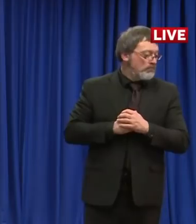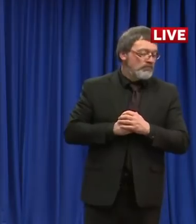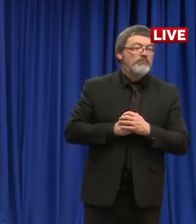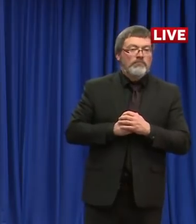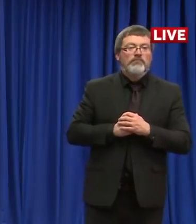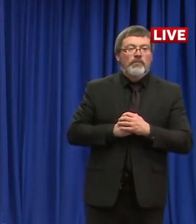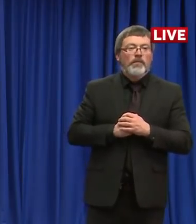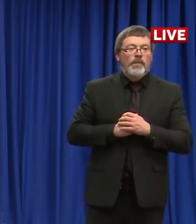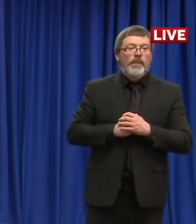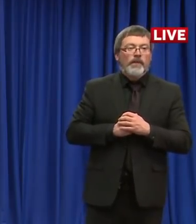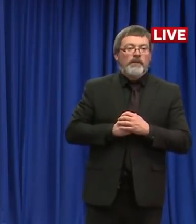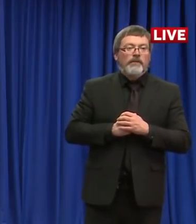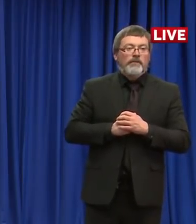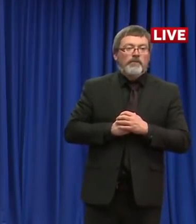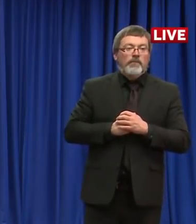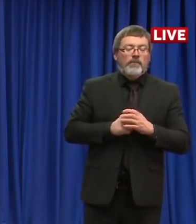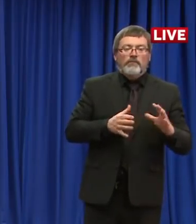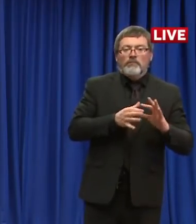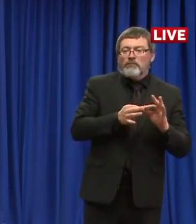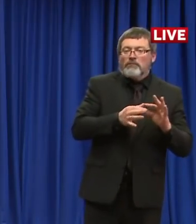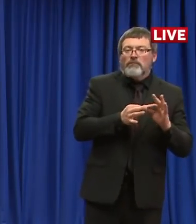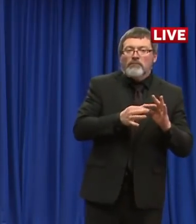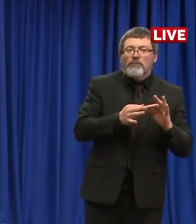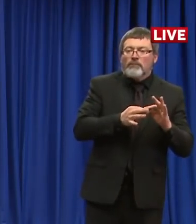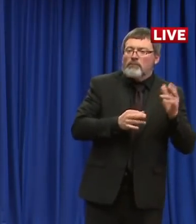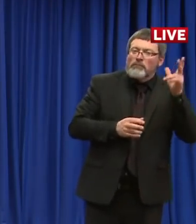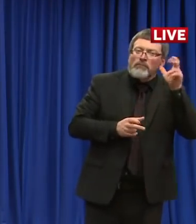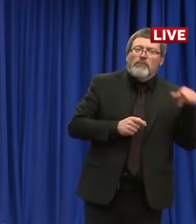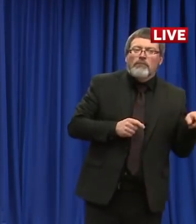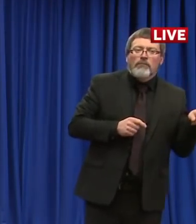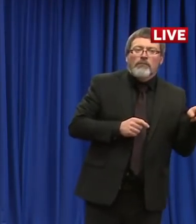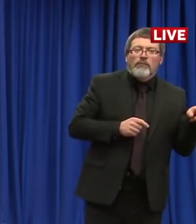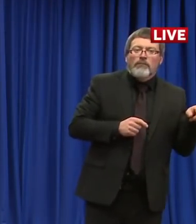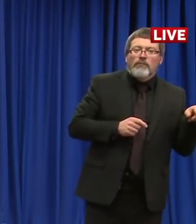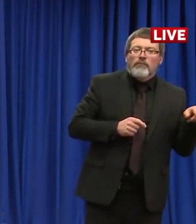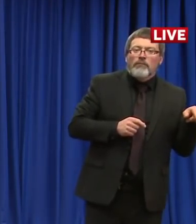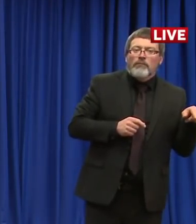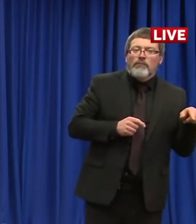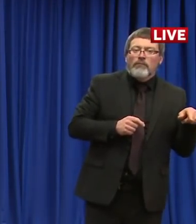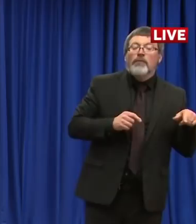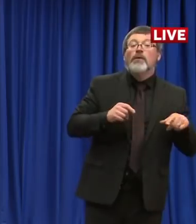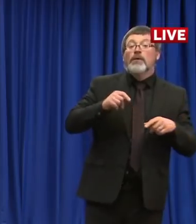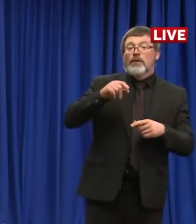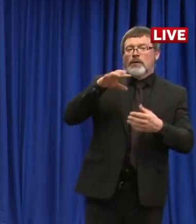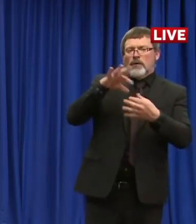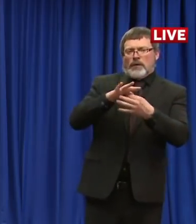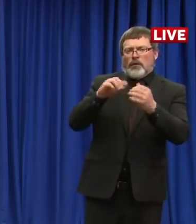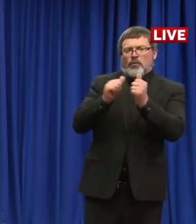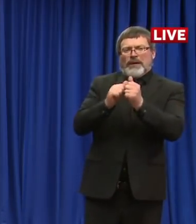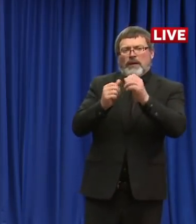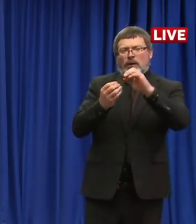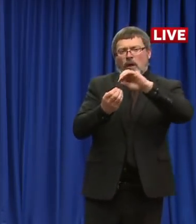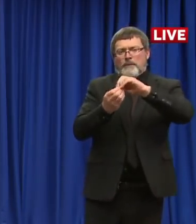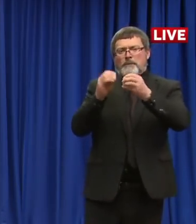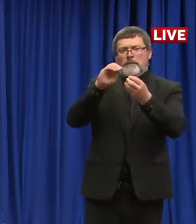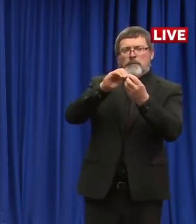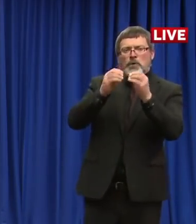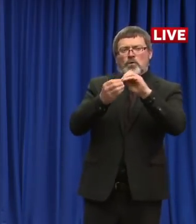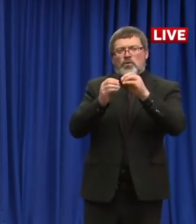Yes, thanks. I also have a numbers question. If I'm doing the math right, so 15 of the 27